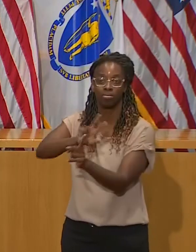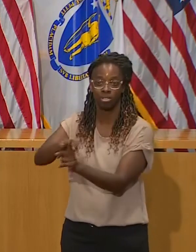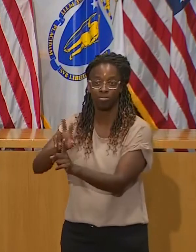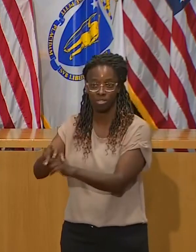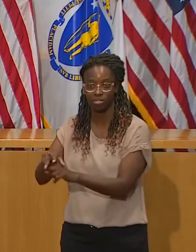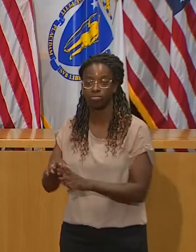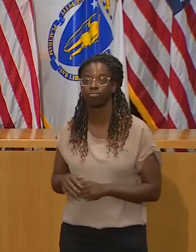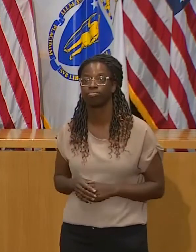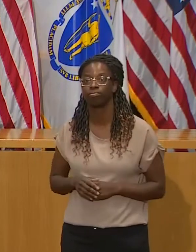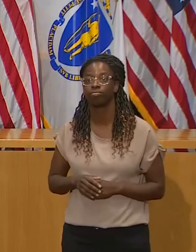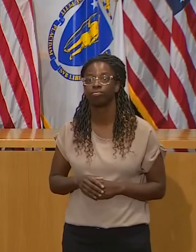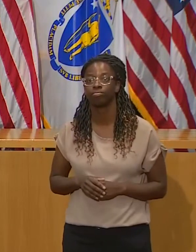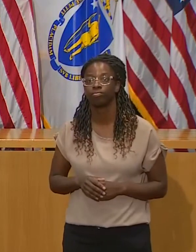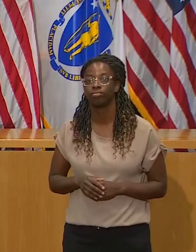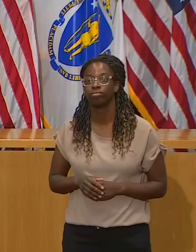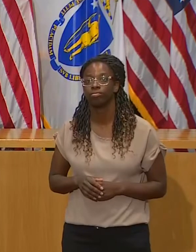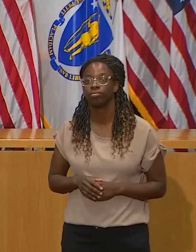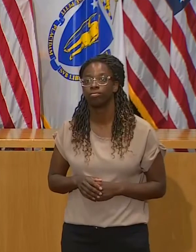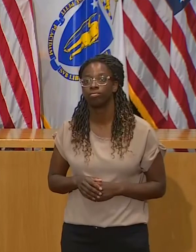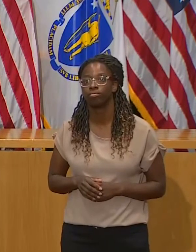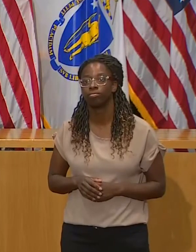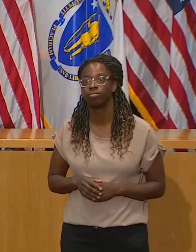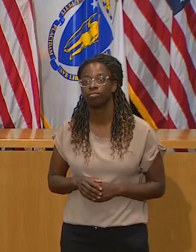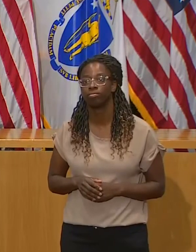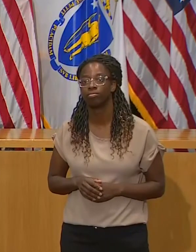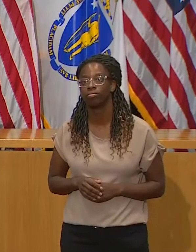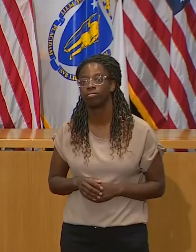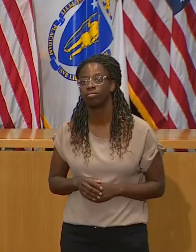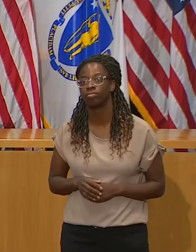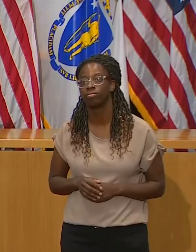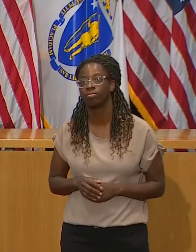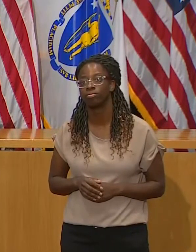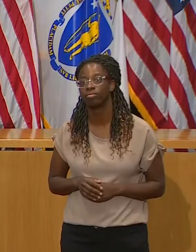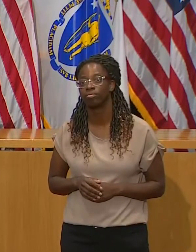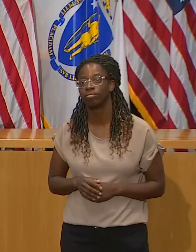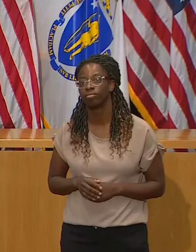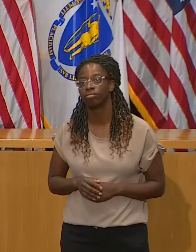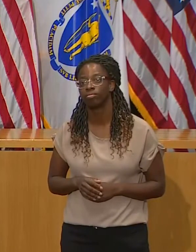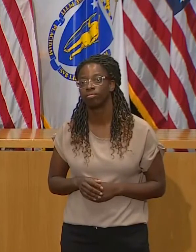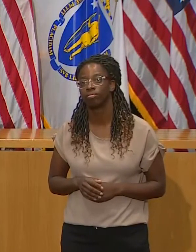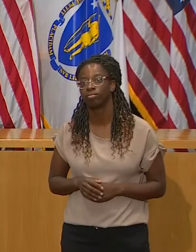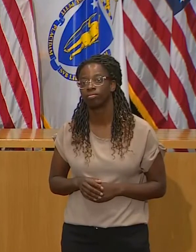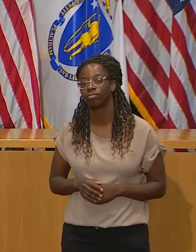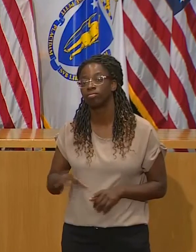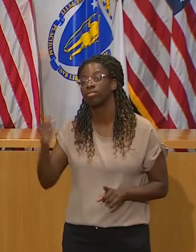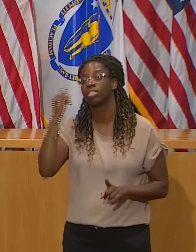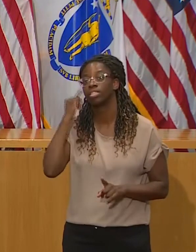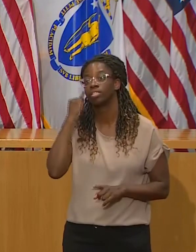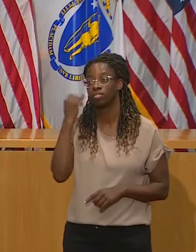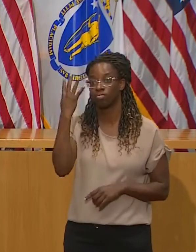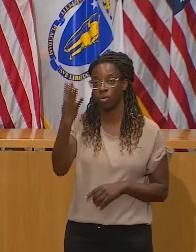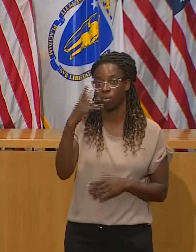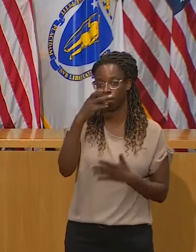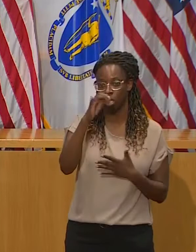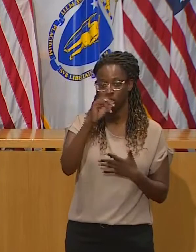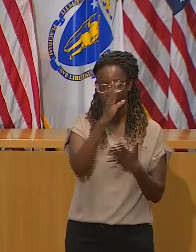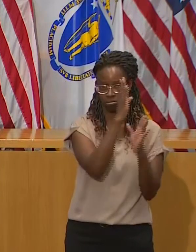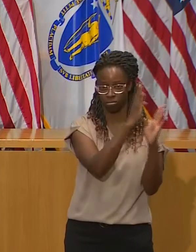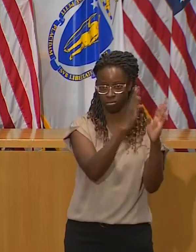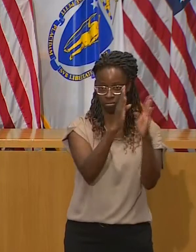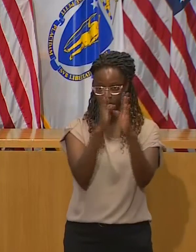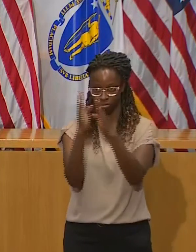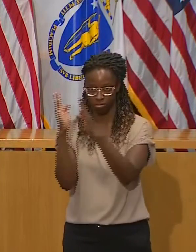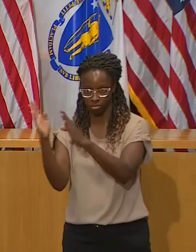weeks in a row, four reporting periods, where you're read, you should start thinking about, and if you're